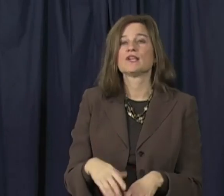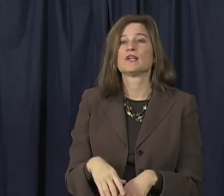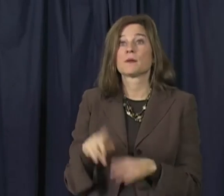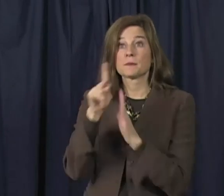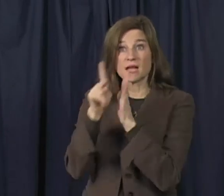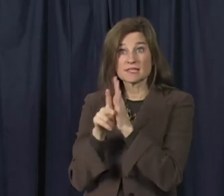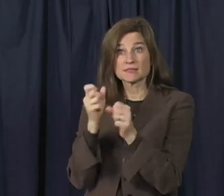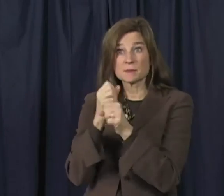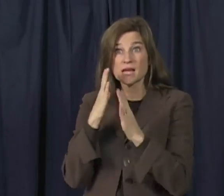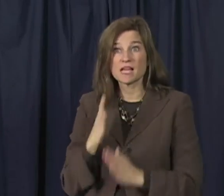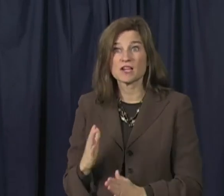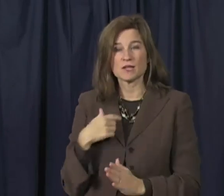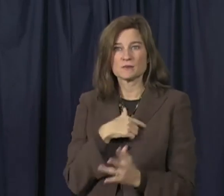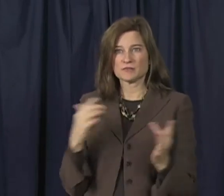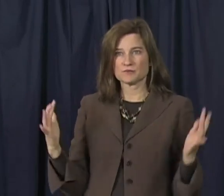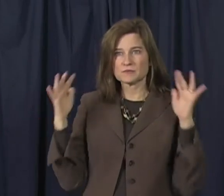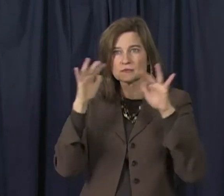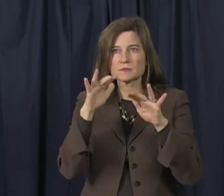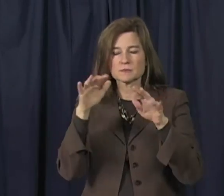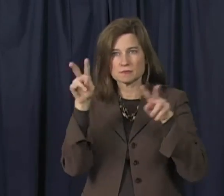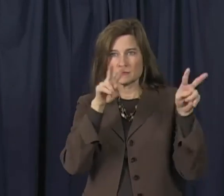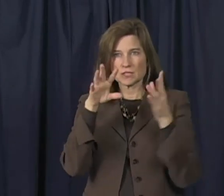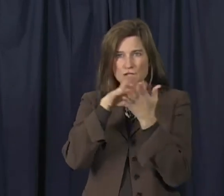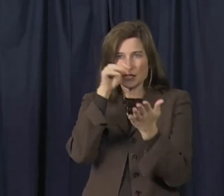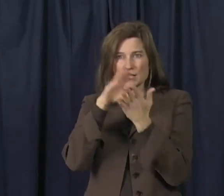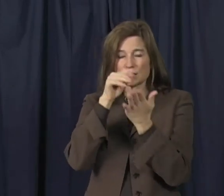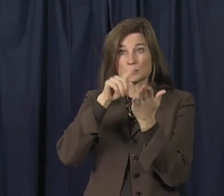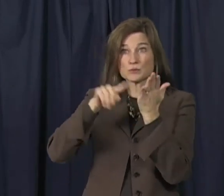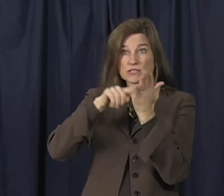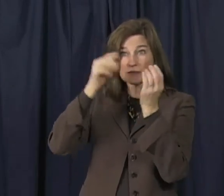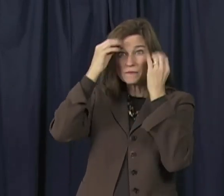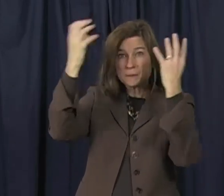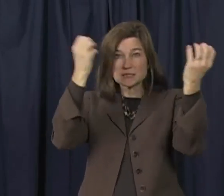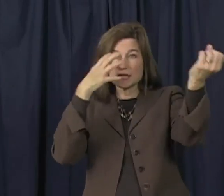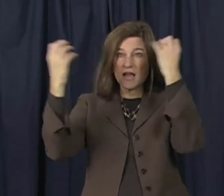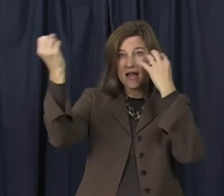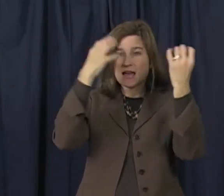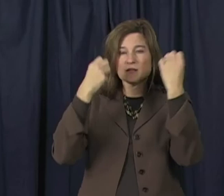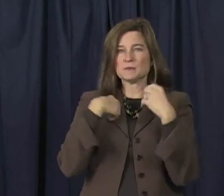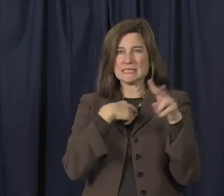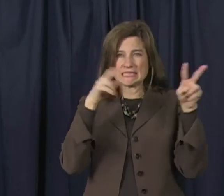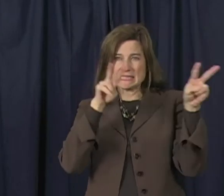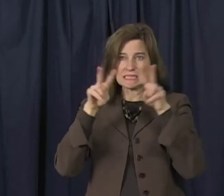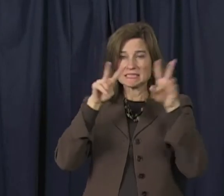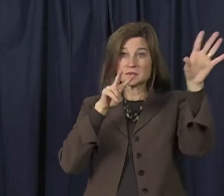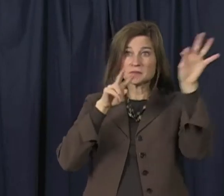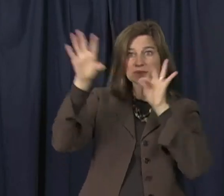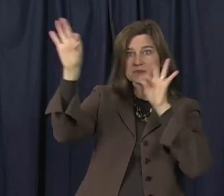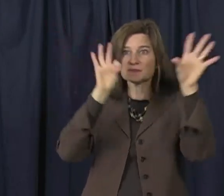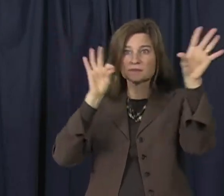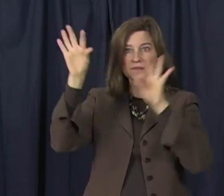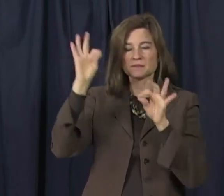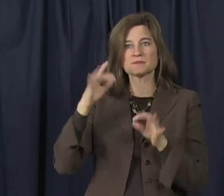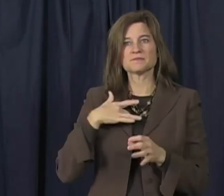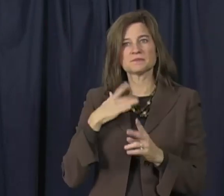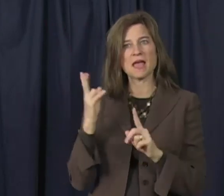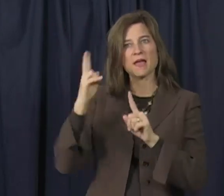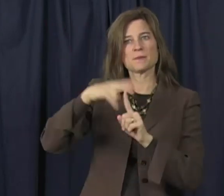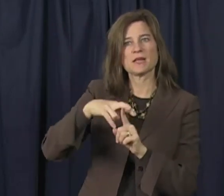by researchers, teachers, policy makers, and we all attended and were bombarded with a lot of information, and we selected